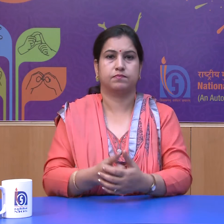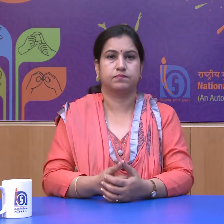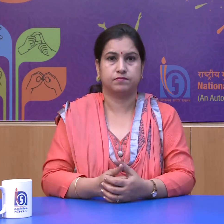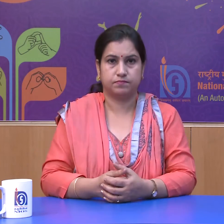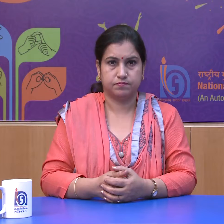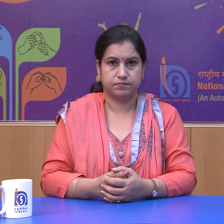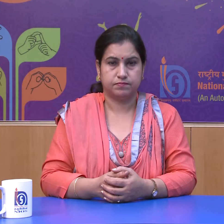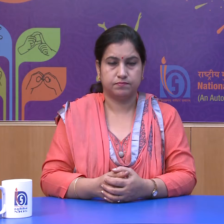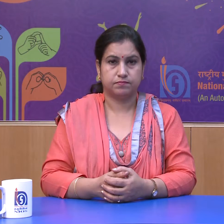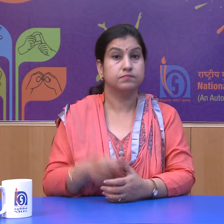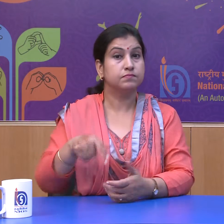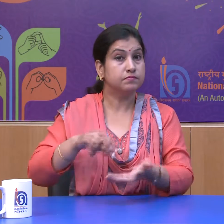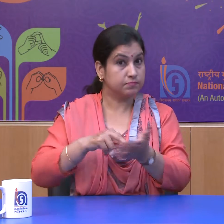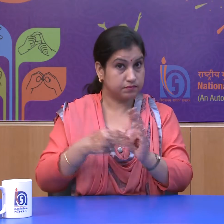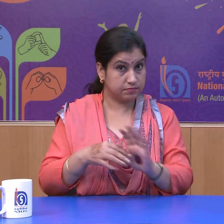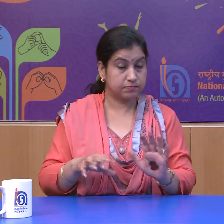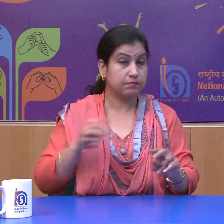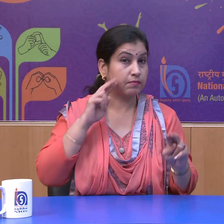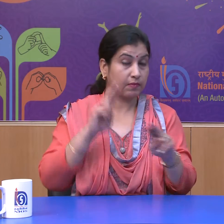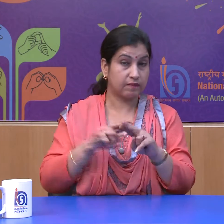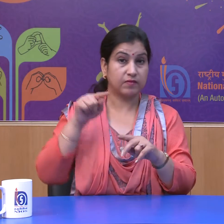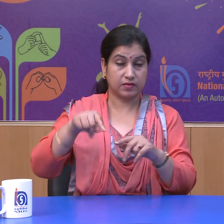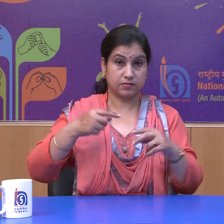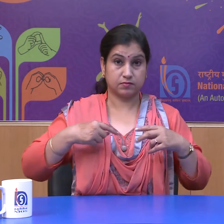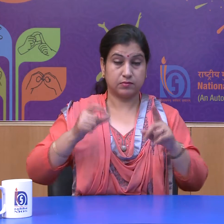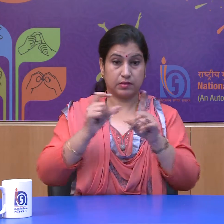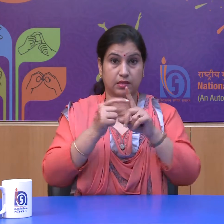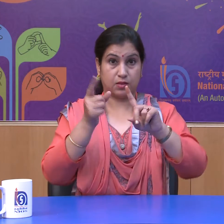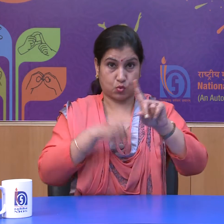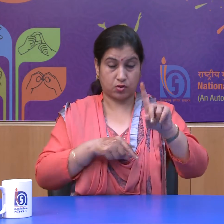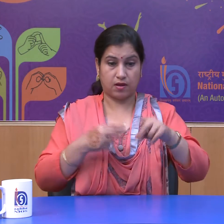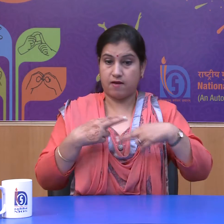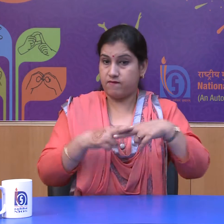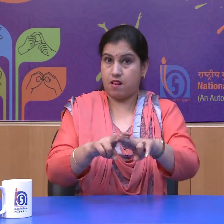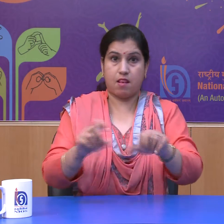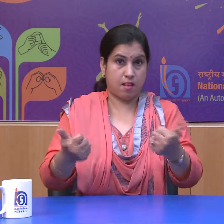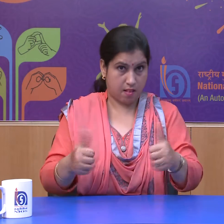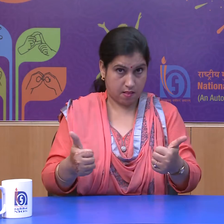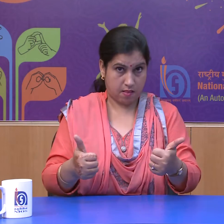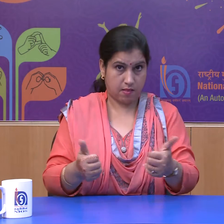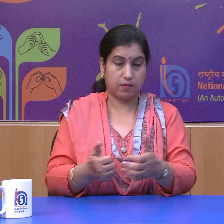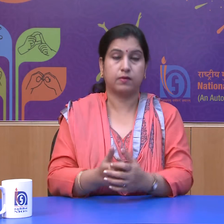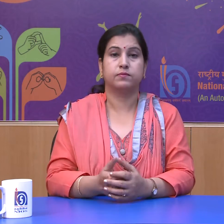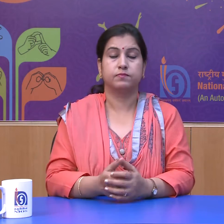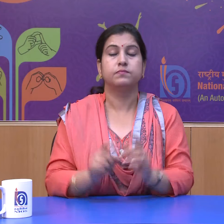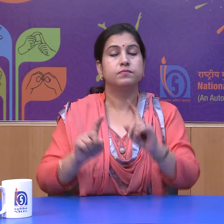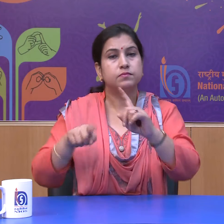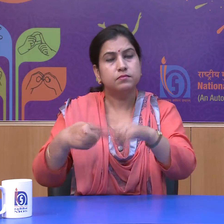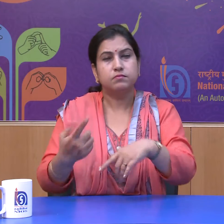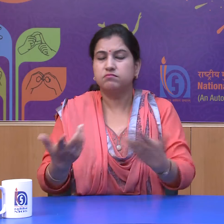It means, if these duties are not fulfilled by the citizens of the country, they will not be punished.